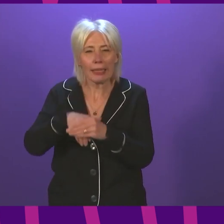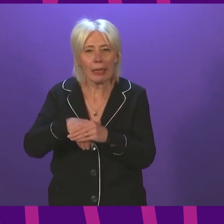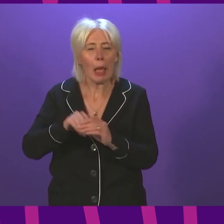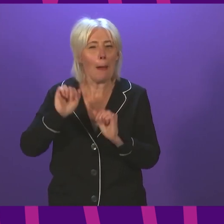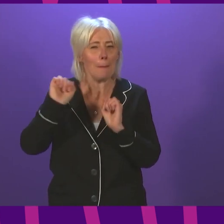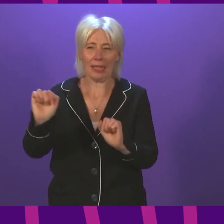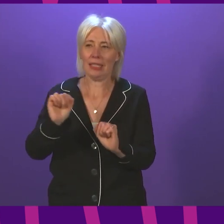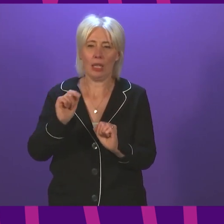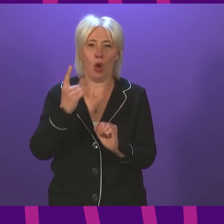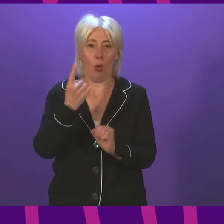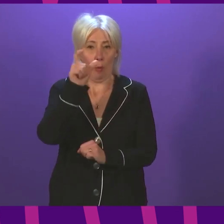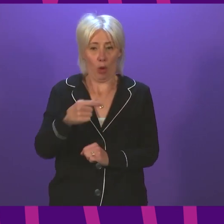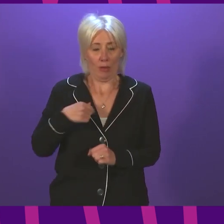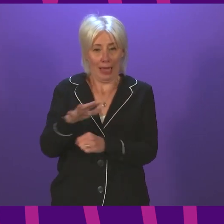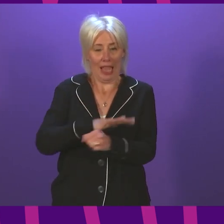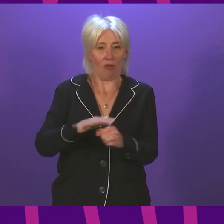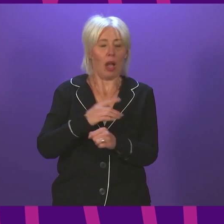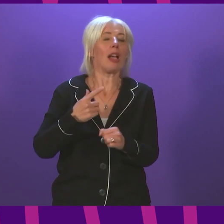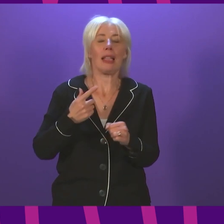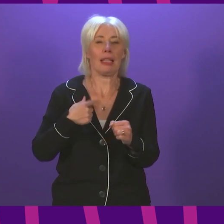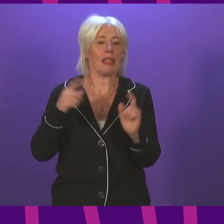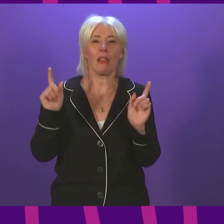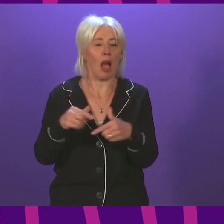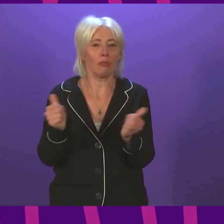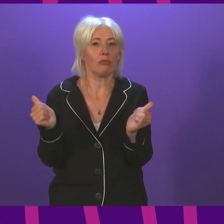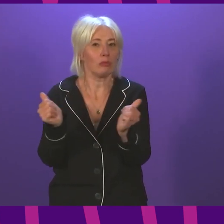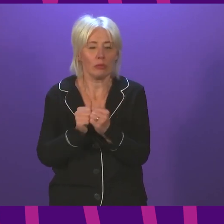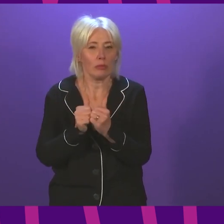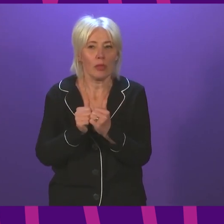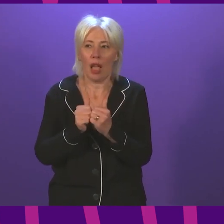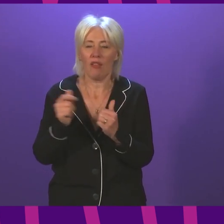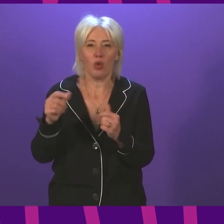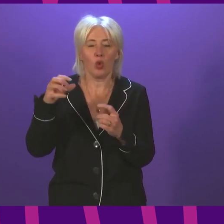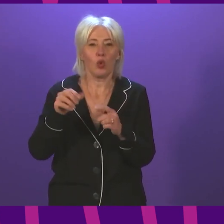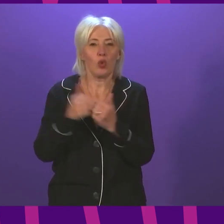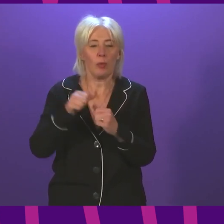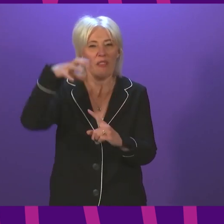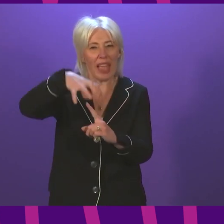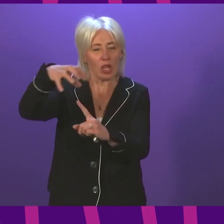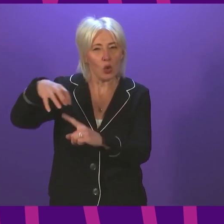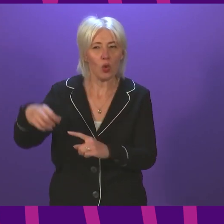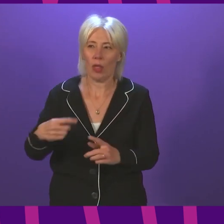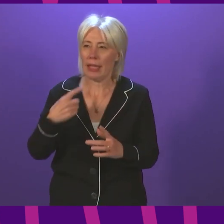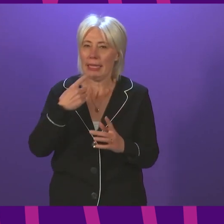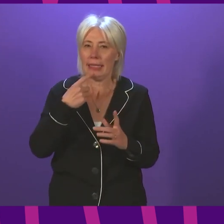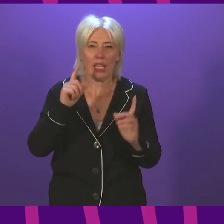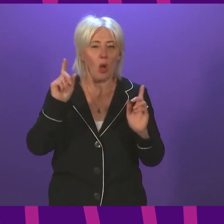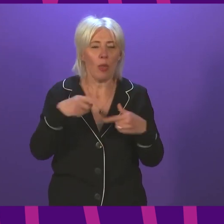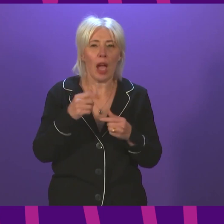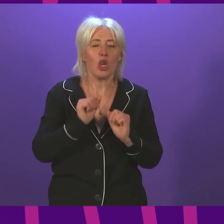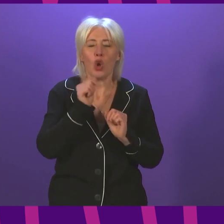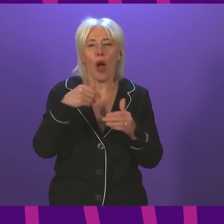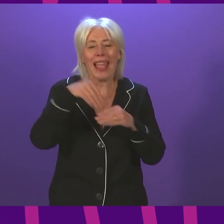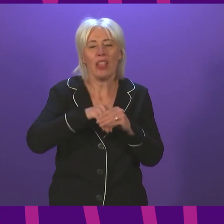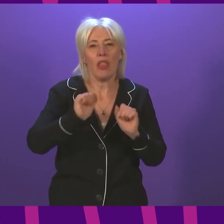Qualifiers has been unable to secure a suitable venue as all councils across central Scotland are telling her that it is outwith the current Covid